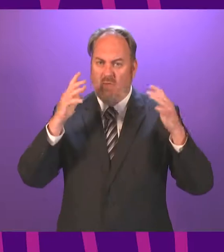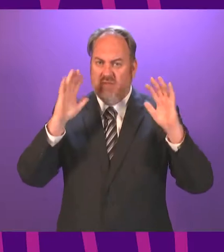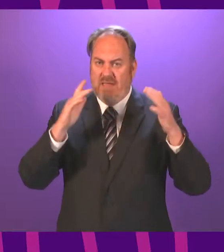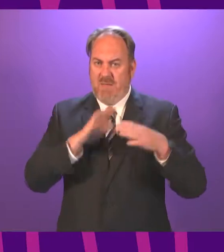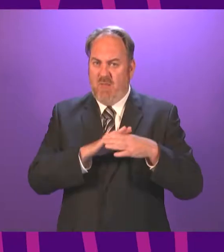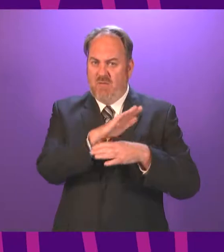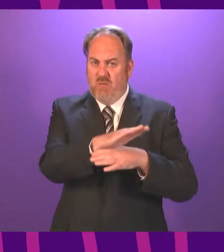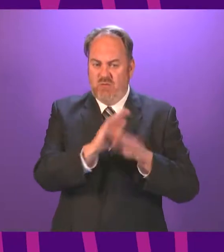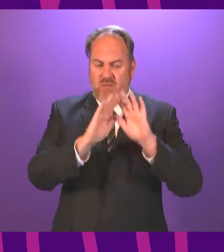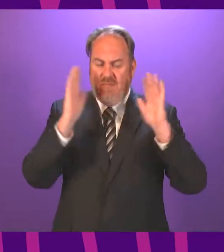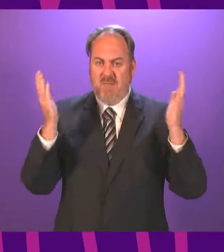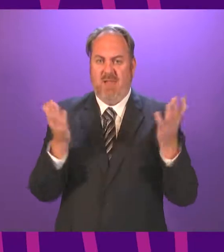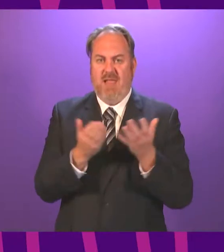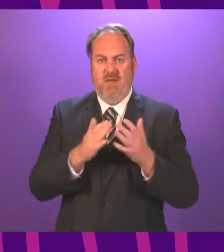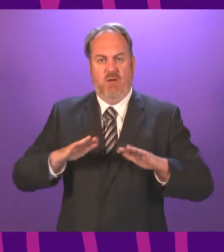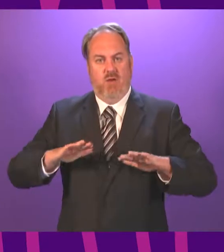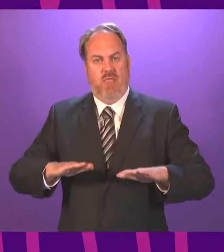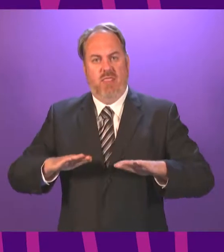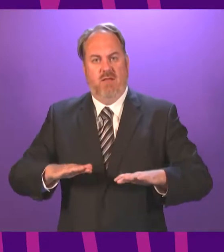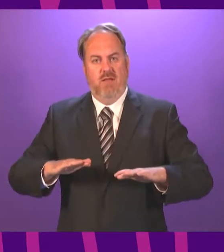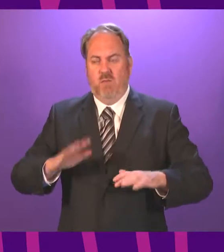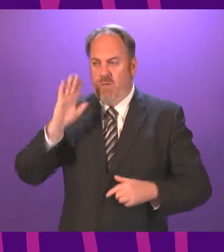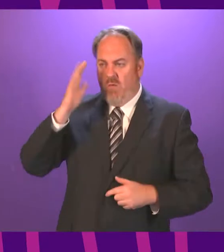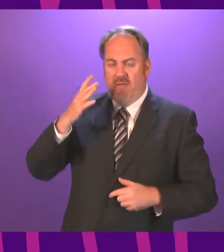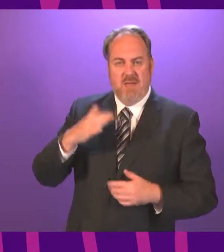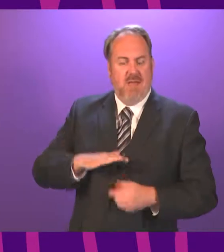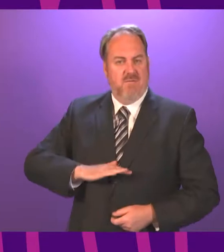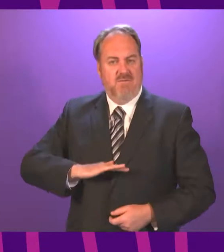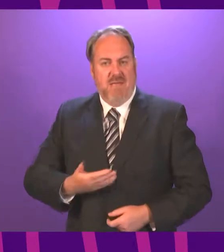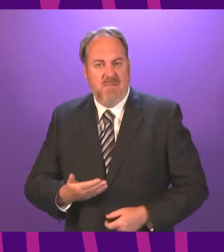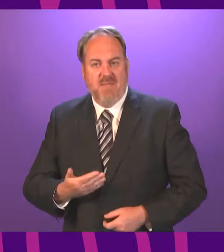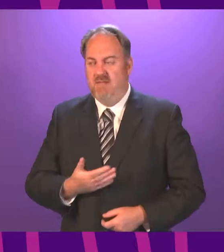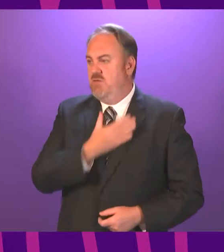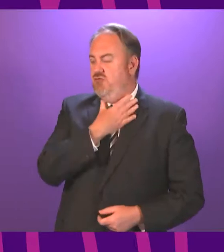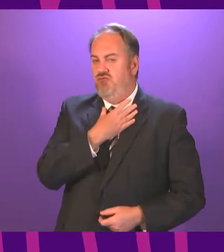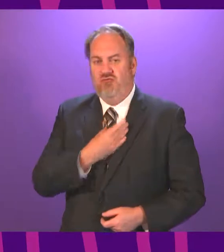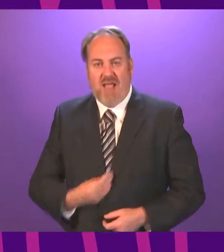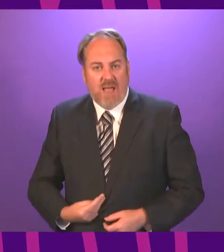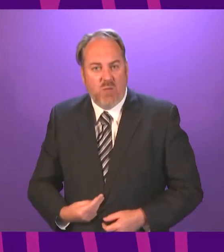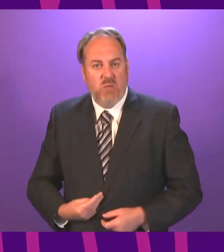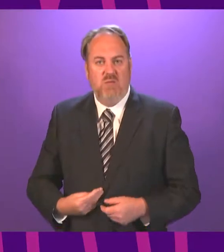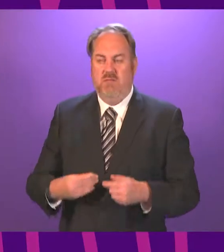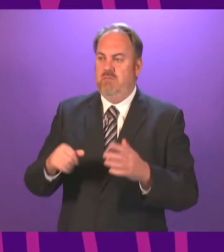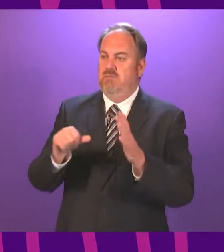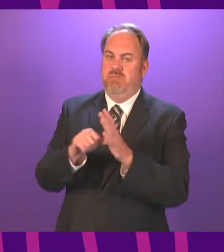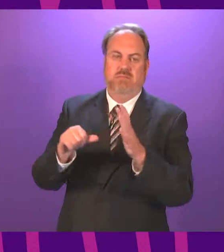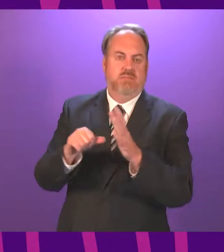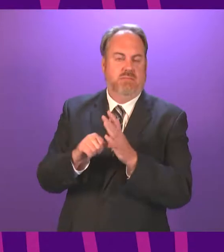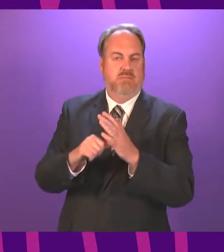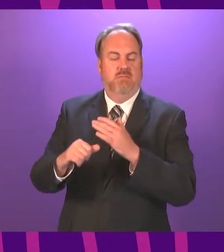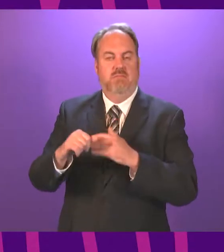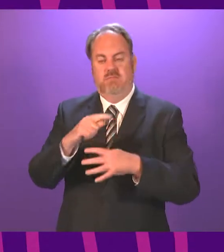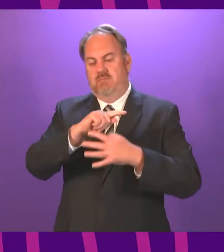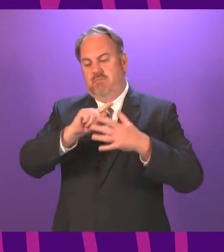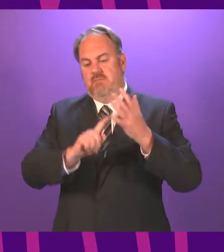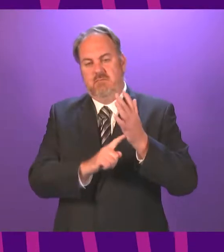Faced with the destruction of natural resources, flooding, famine and drought in the midst of a pandemic, can make even the